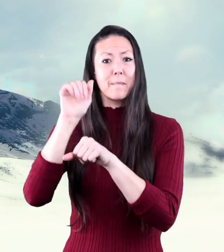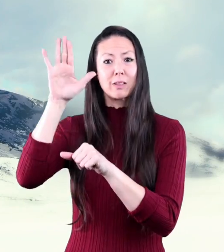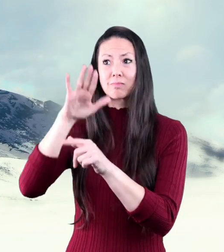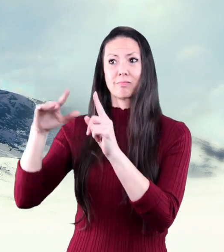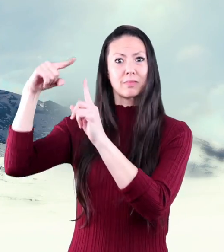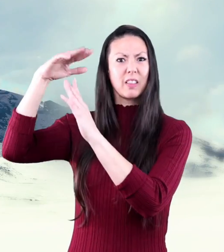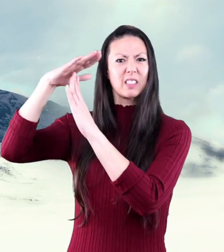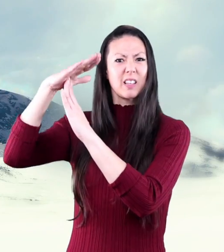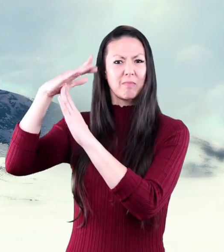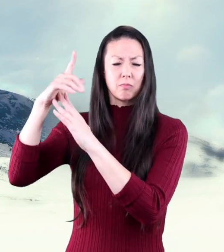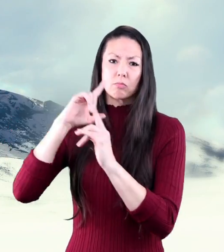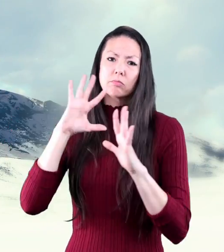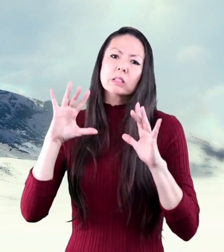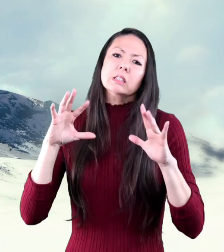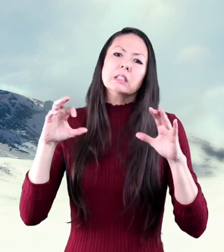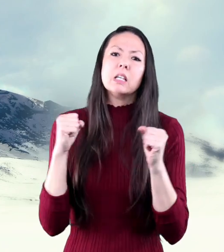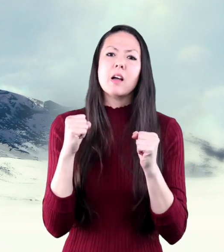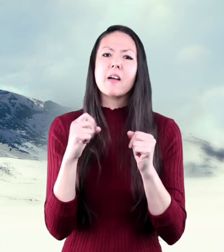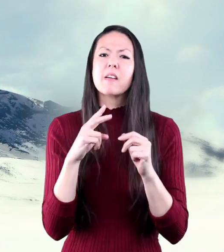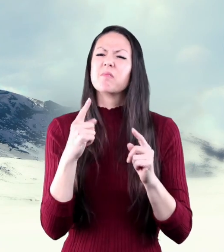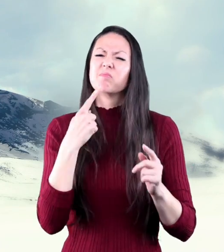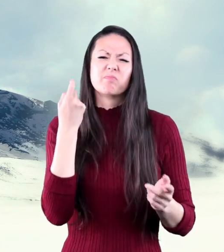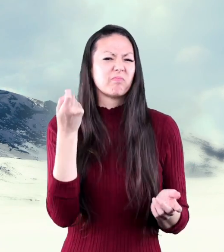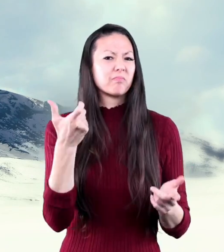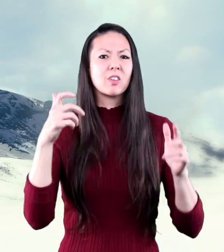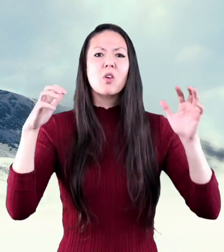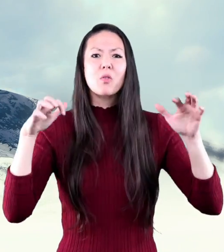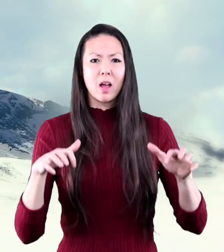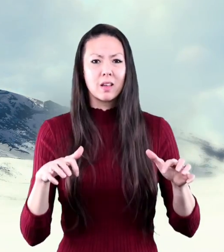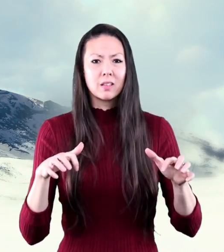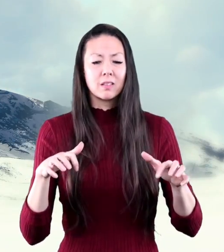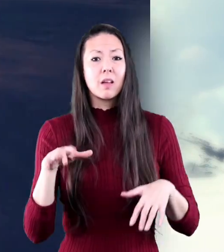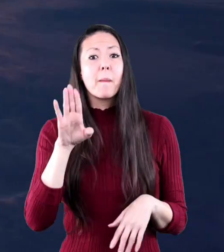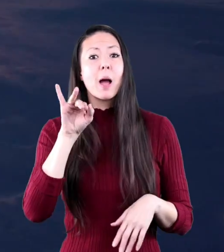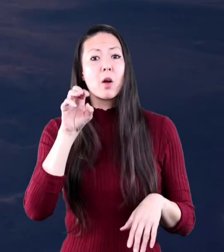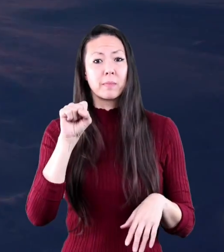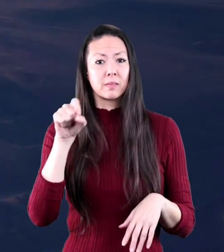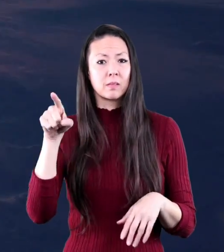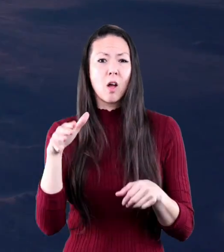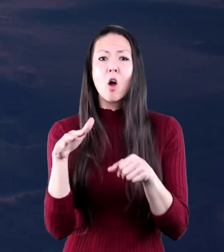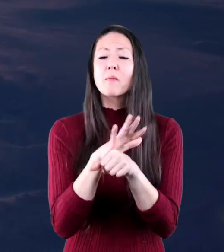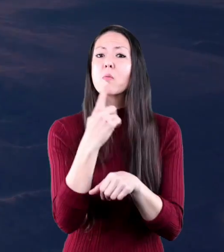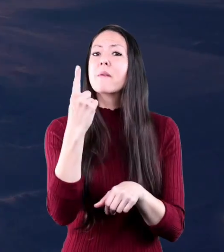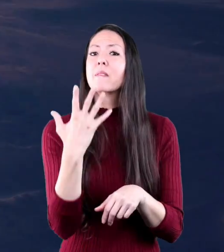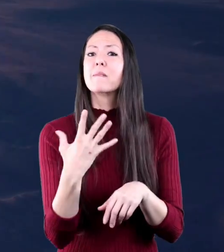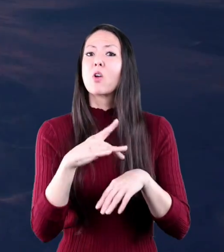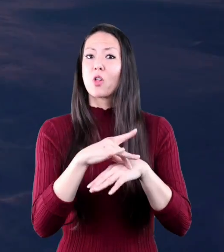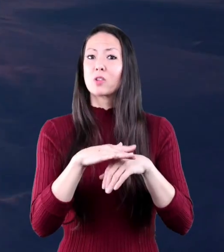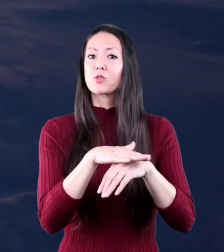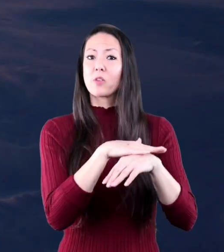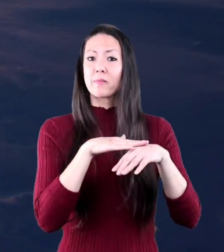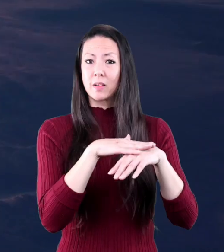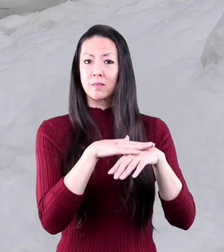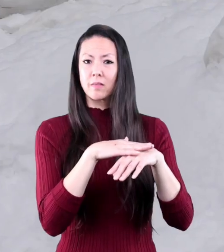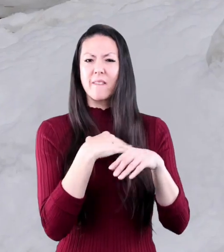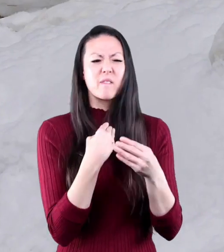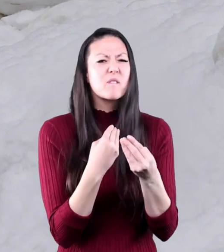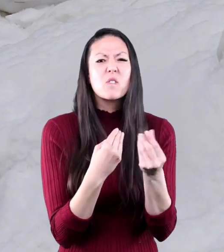of mountains is extremely cold and gets very little rain this biome covers one-fifth of earth's surface and has few